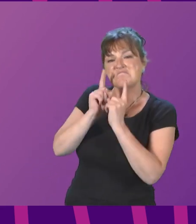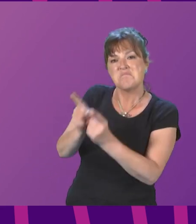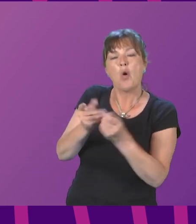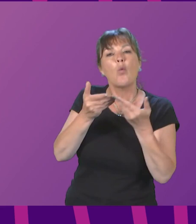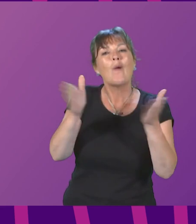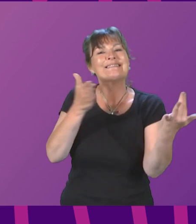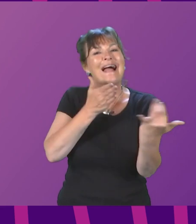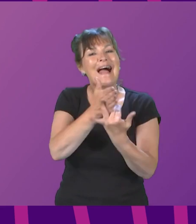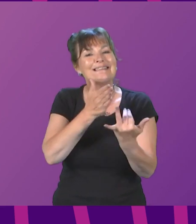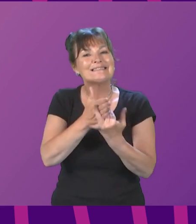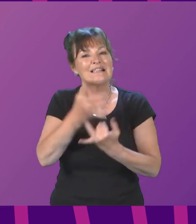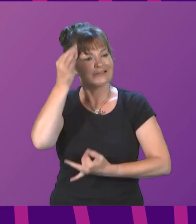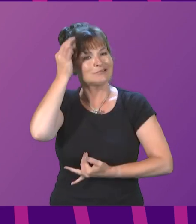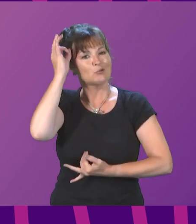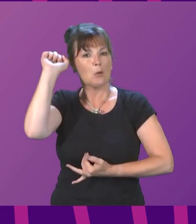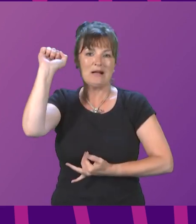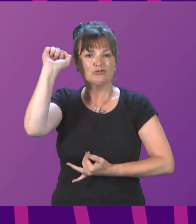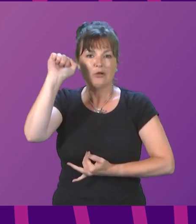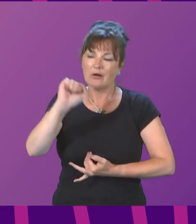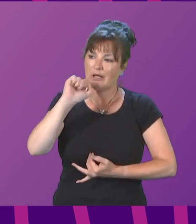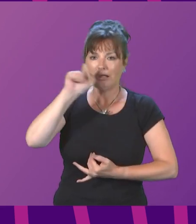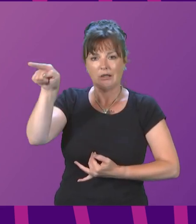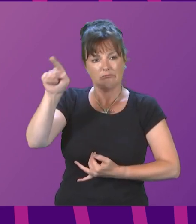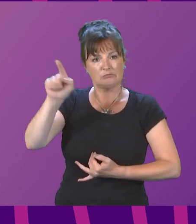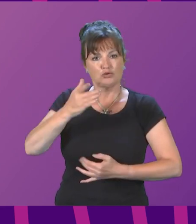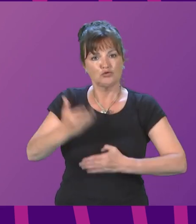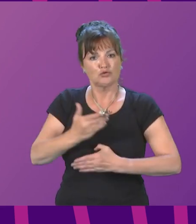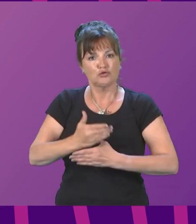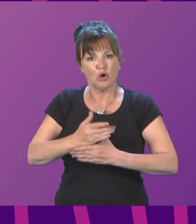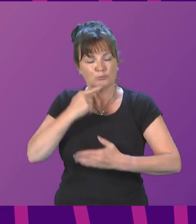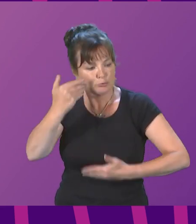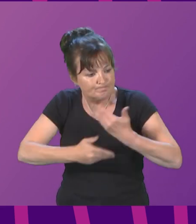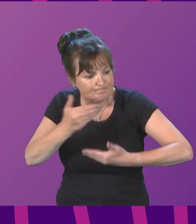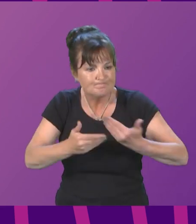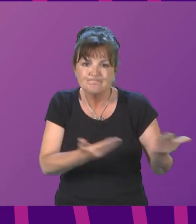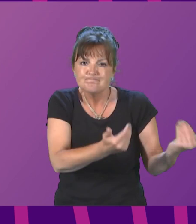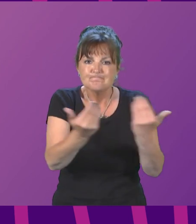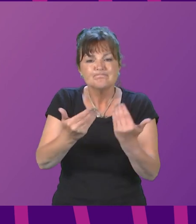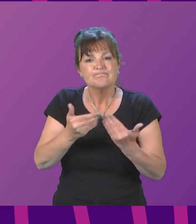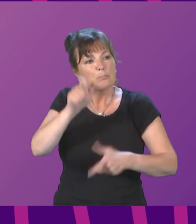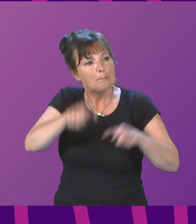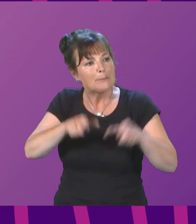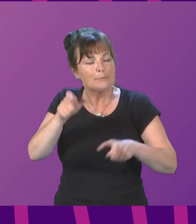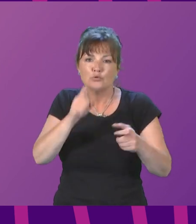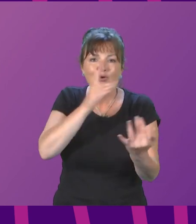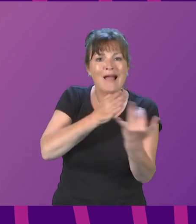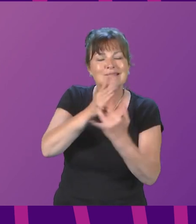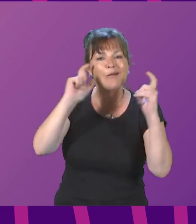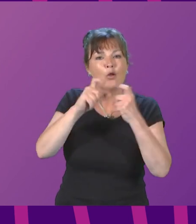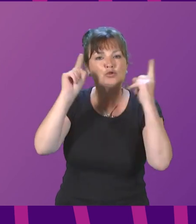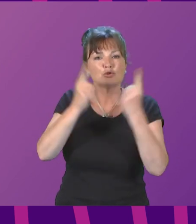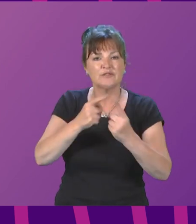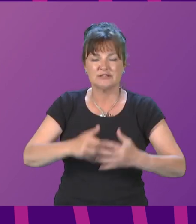to build on this progress. Presiding officer, we will continue to support our national health service.